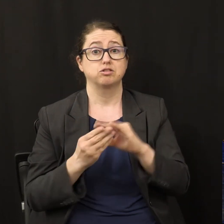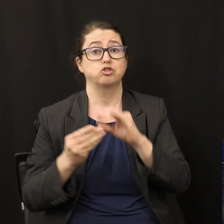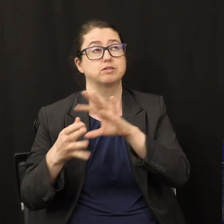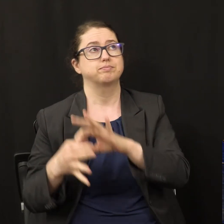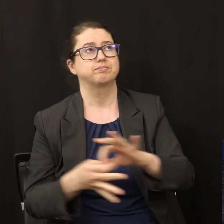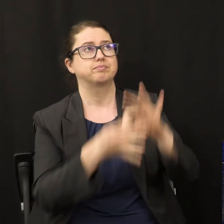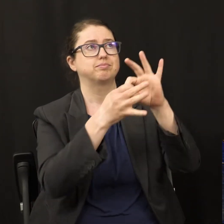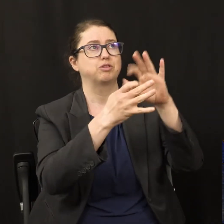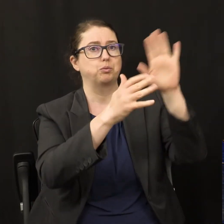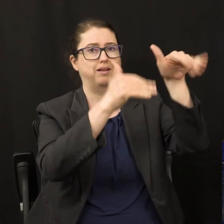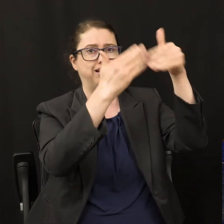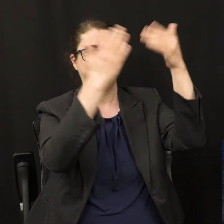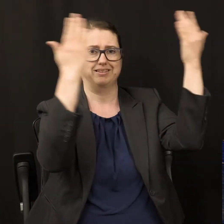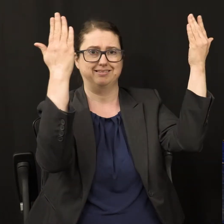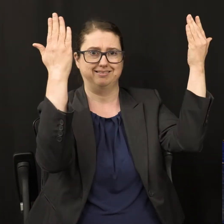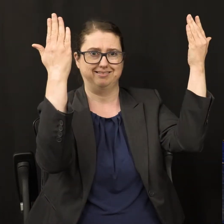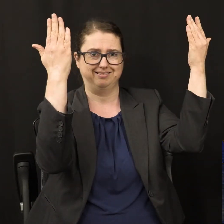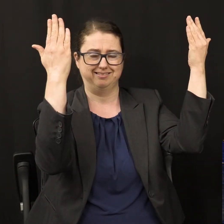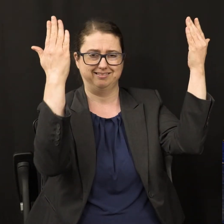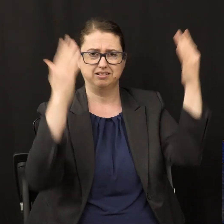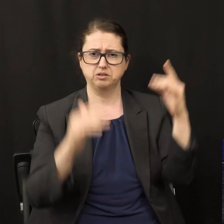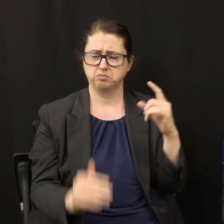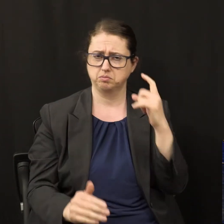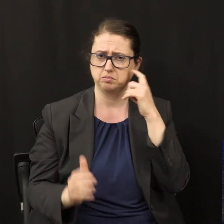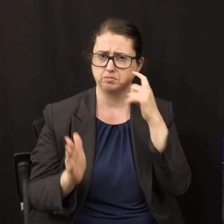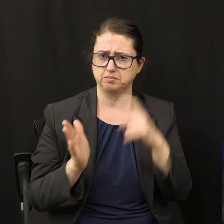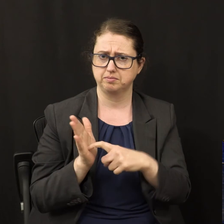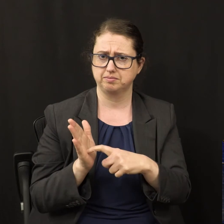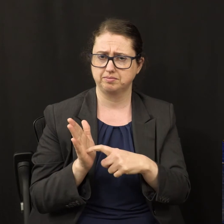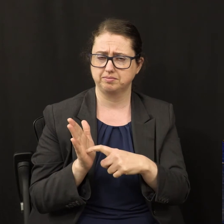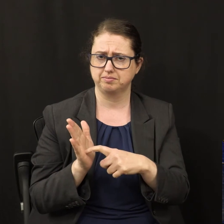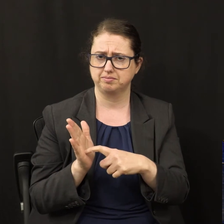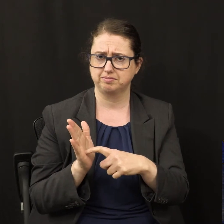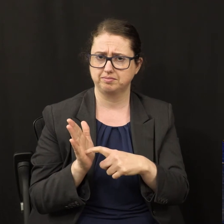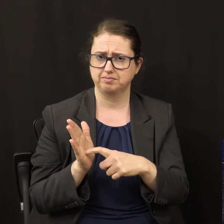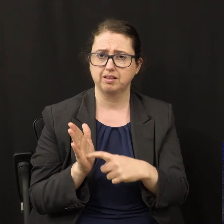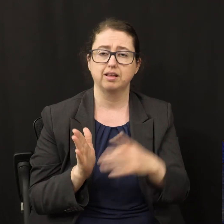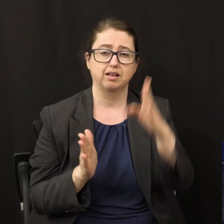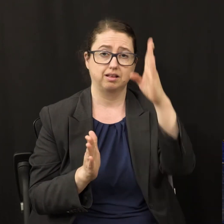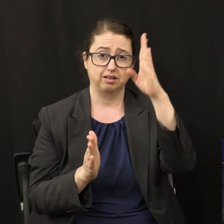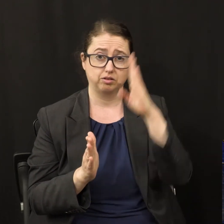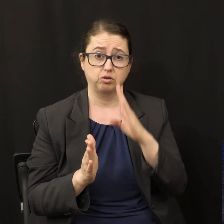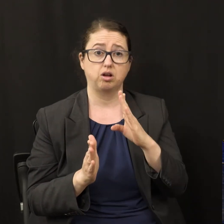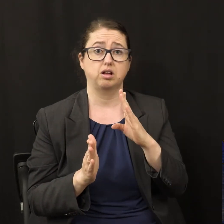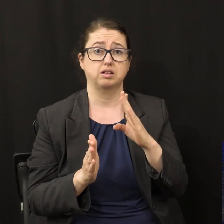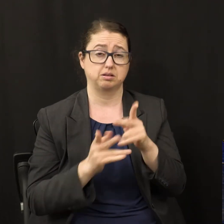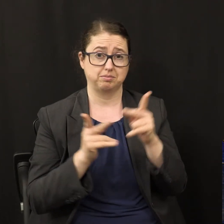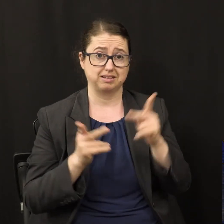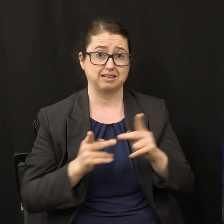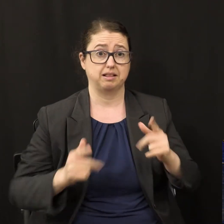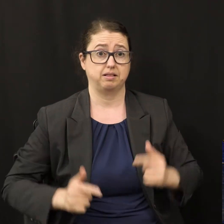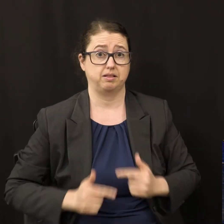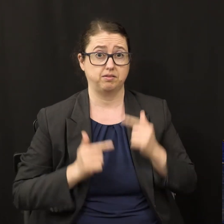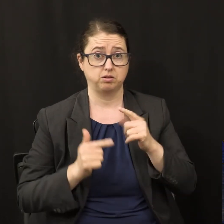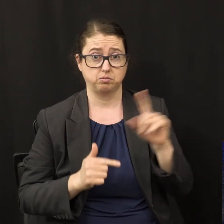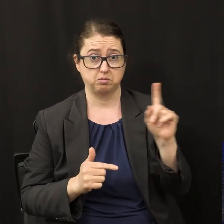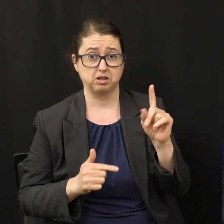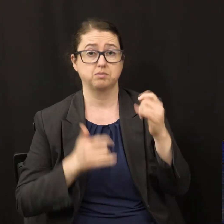It's interesting to notice that God's location where he lives is in heaven. And